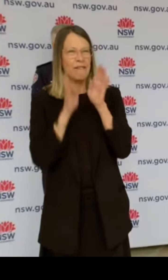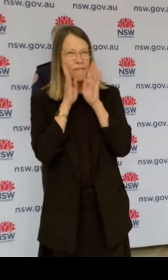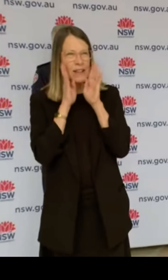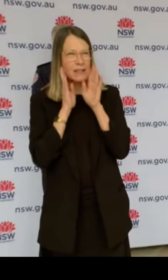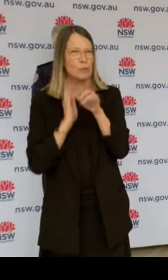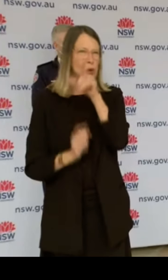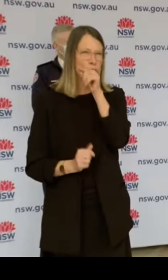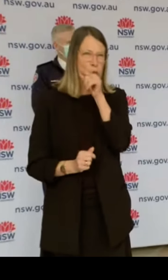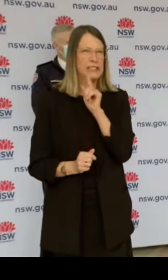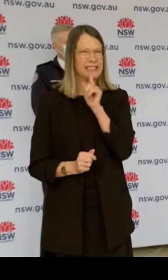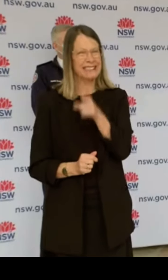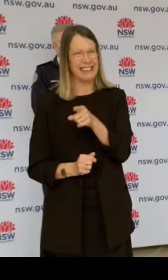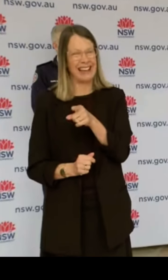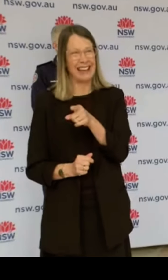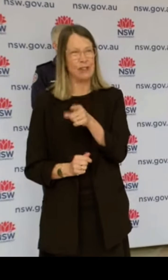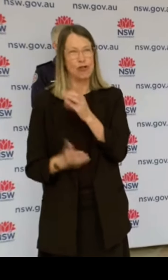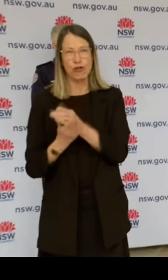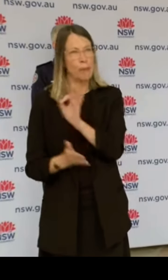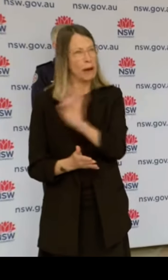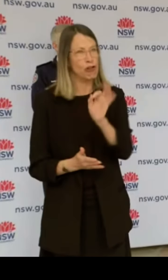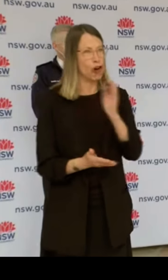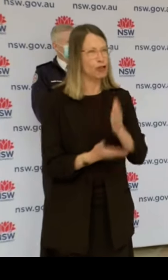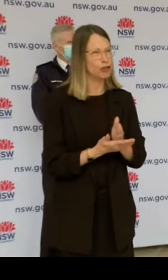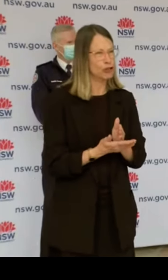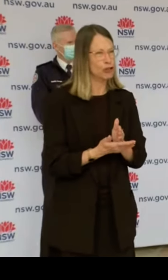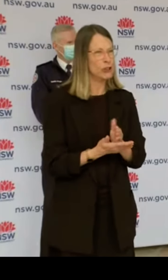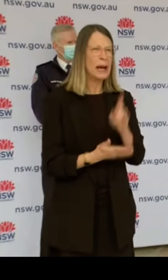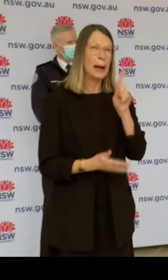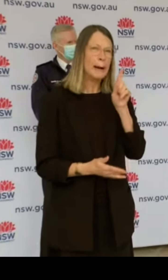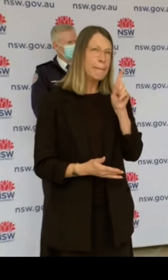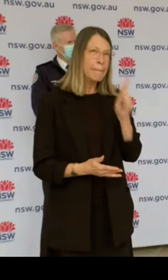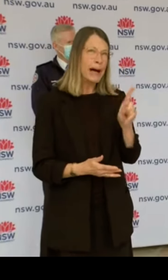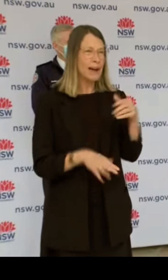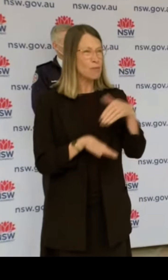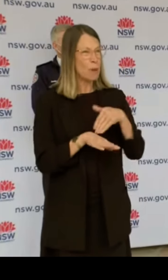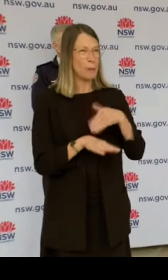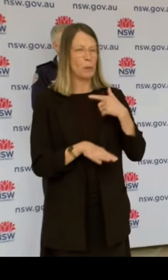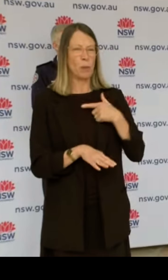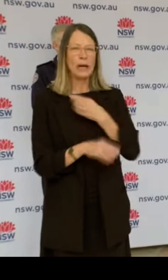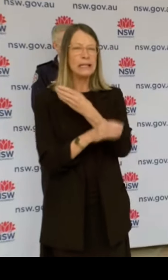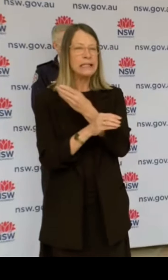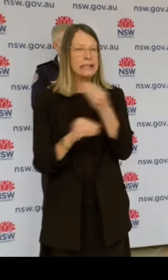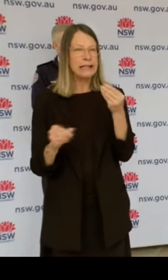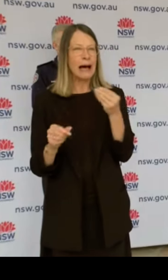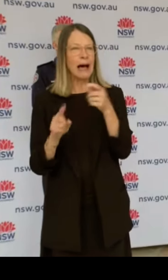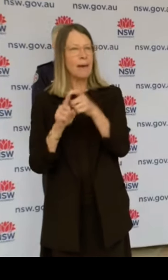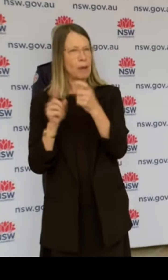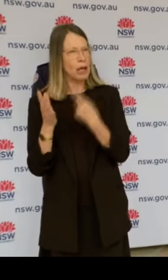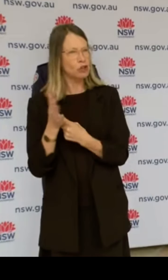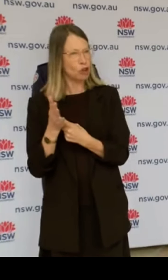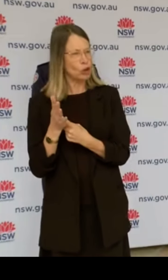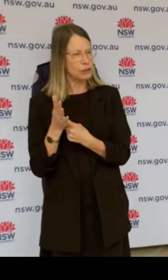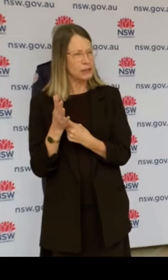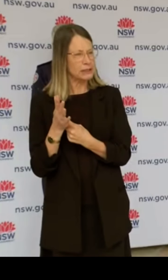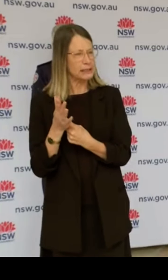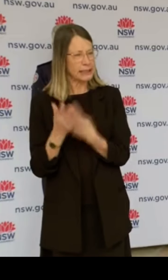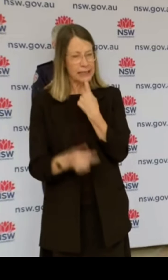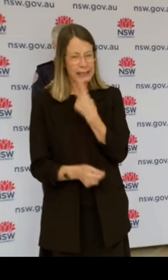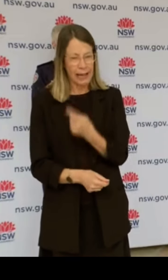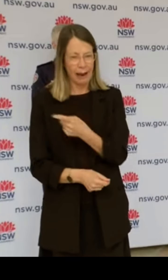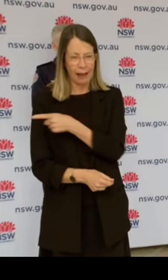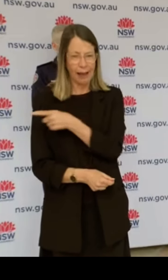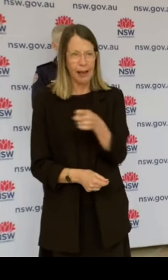fertility issues and even freeze their eggs or their sperm. What would you say to those medical professionals who might be